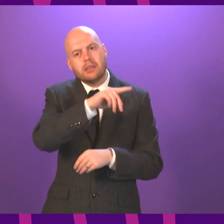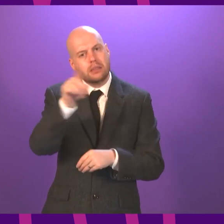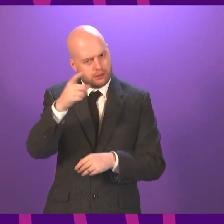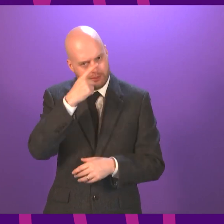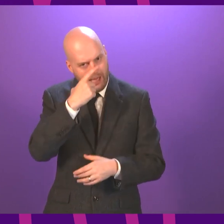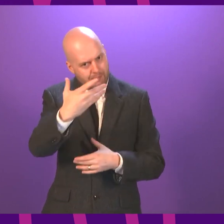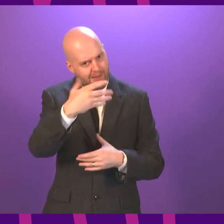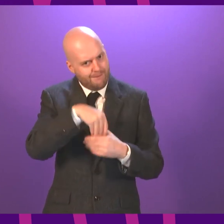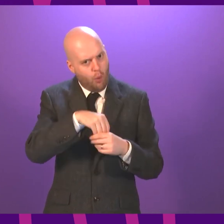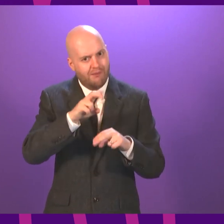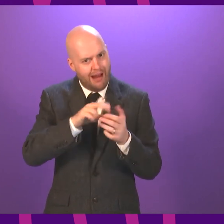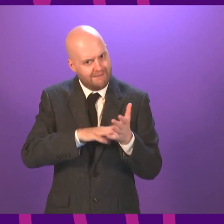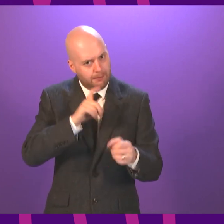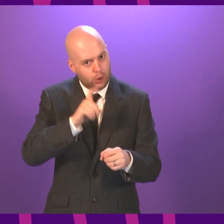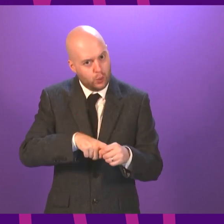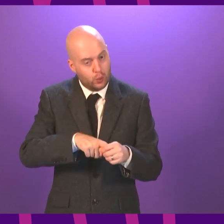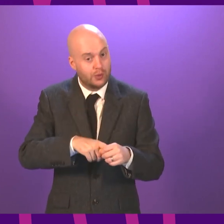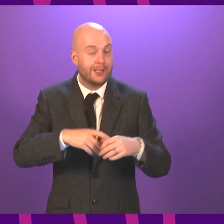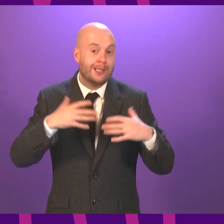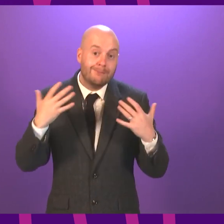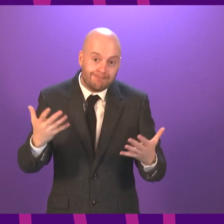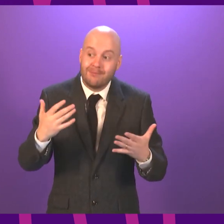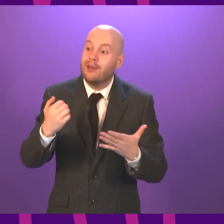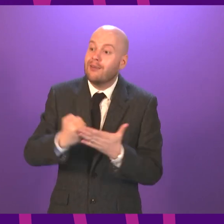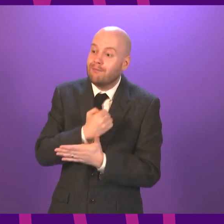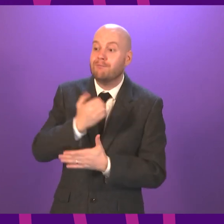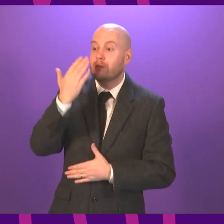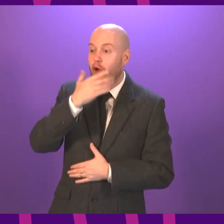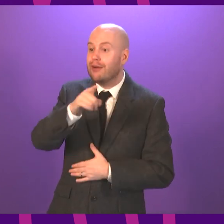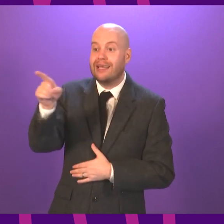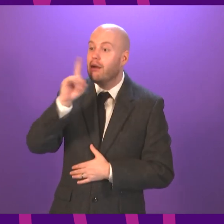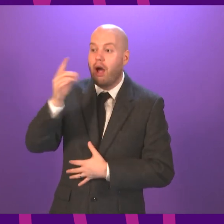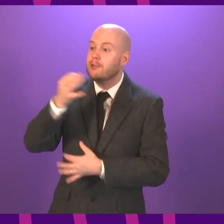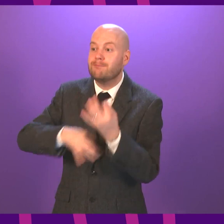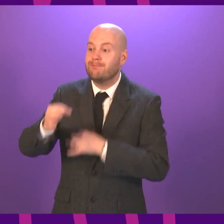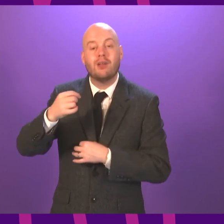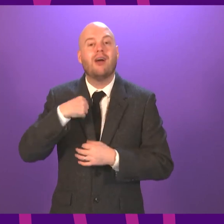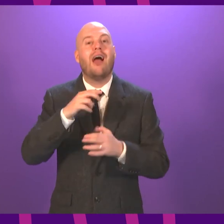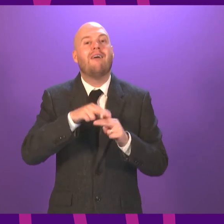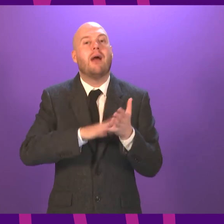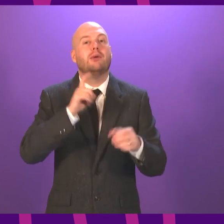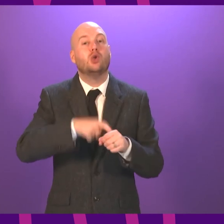FMQs. That concludes the First Minister's questions, and I suspend this meeting until 2pm.